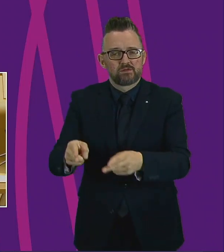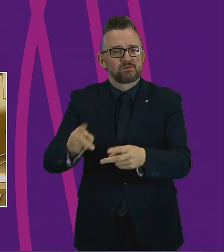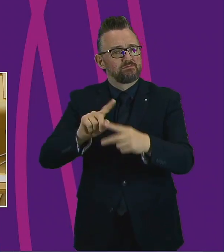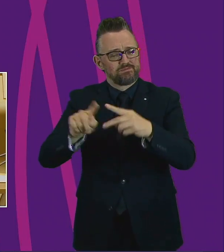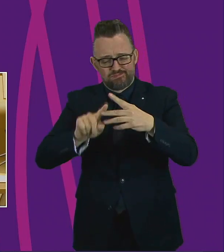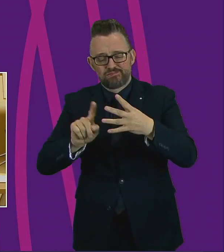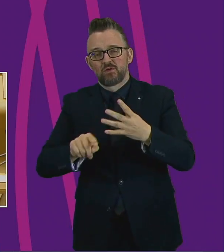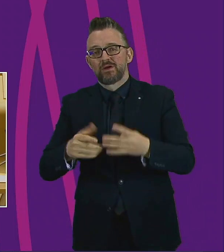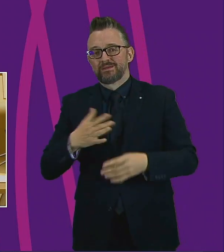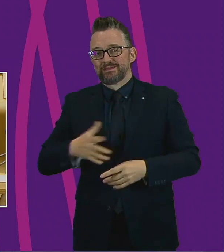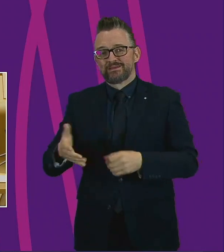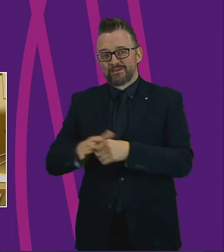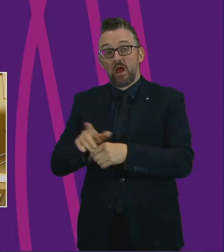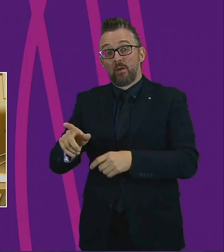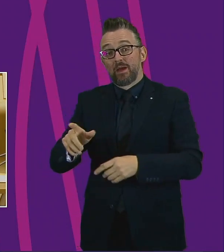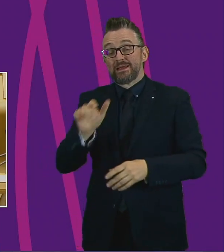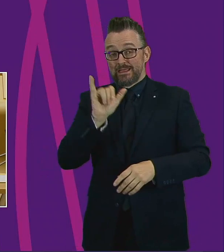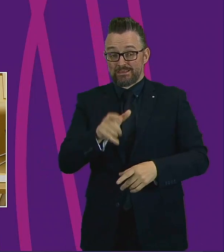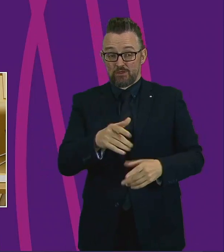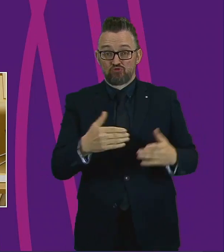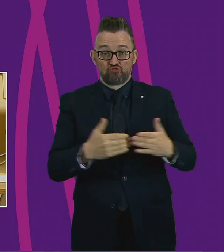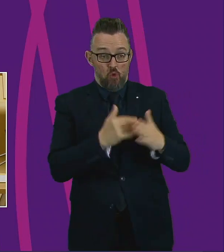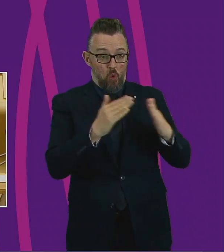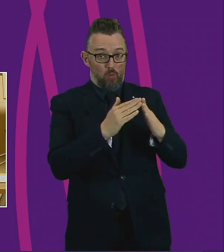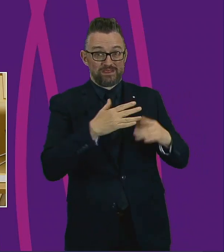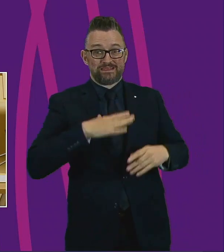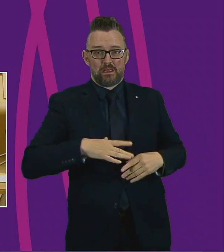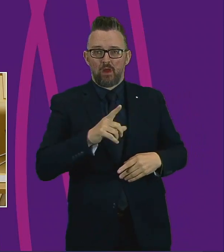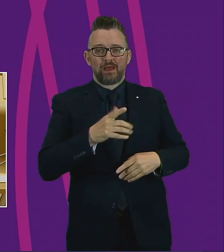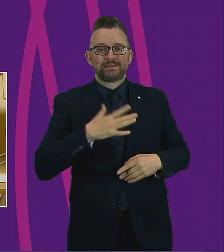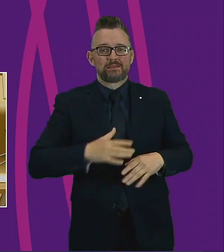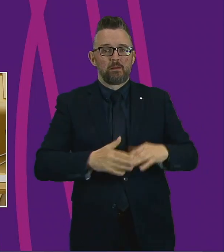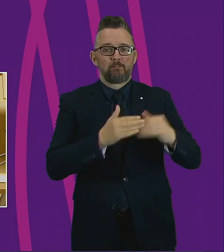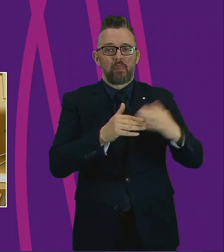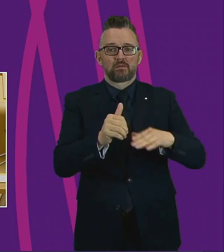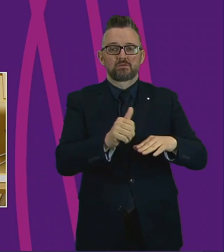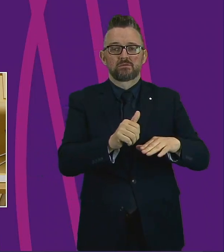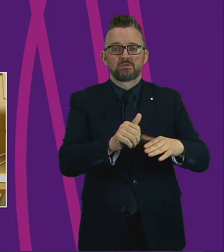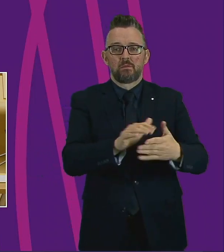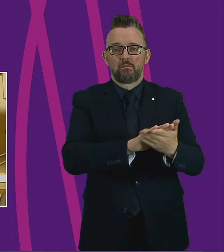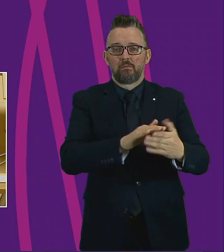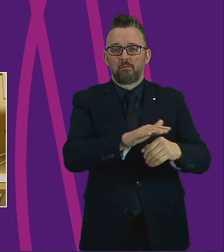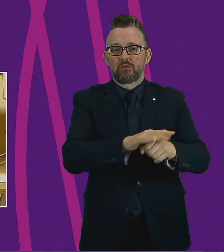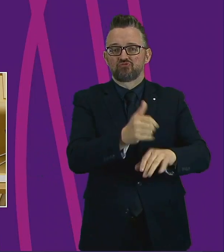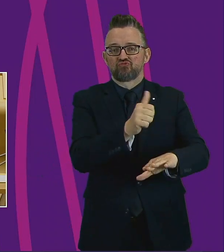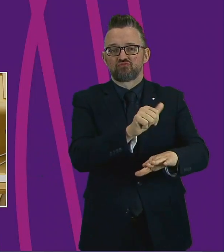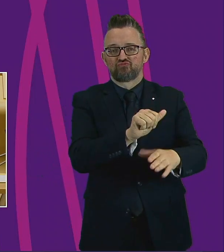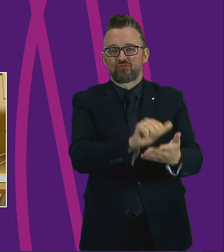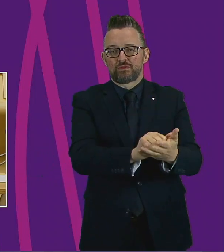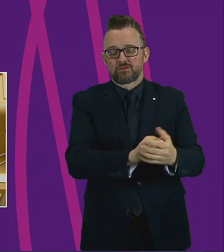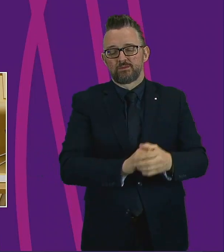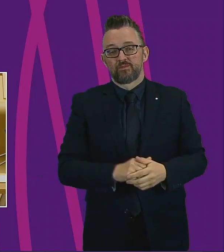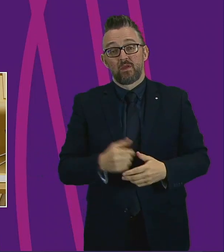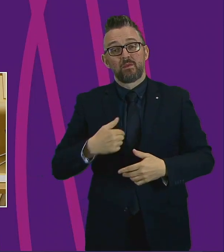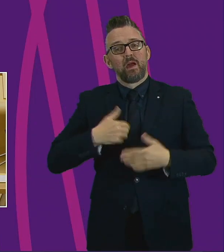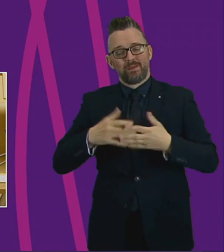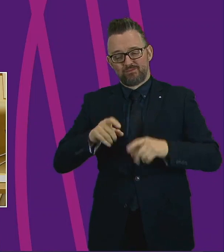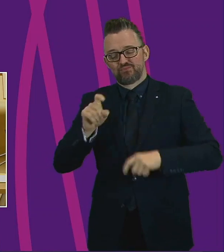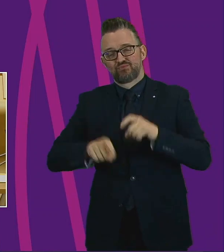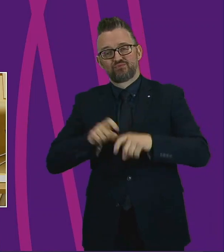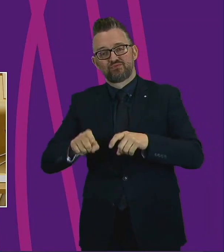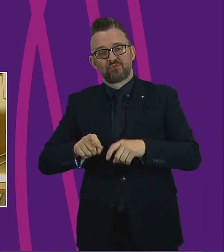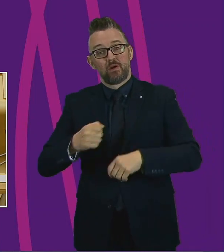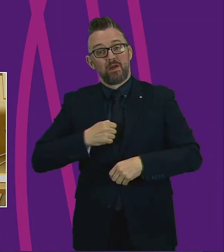said that we need more homes but they need to be in the right places. On my travels, on my bike, I've seen how my own town,